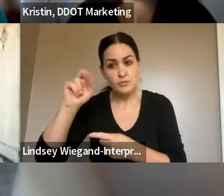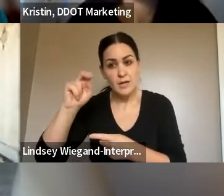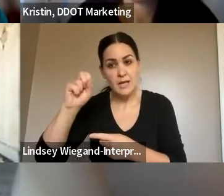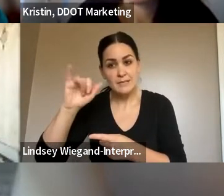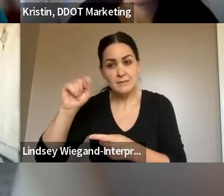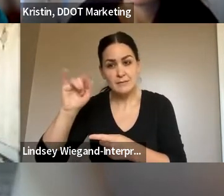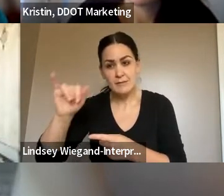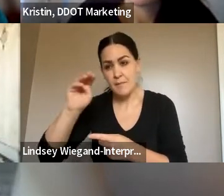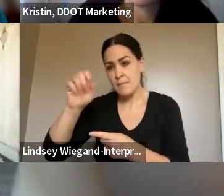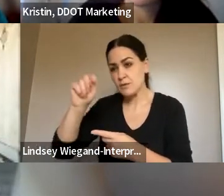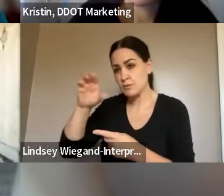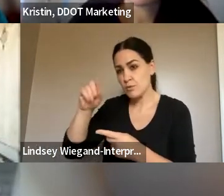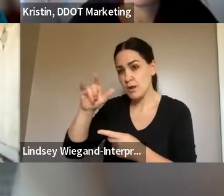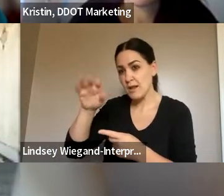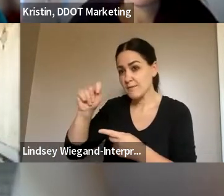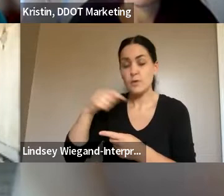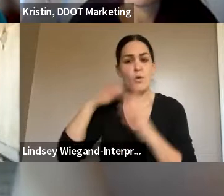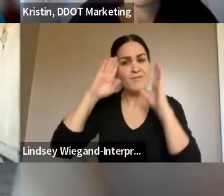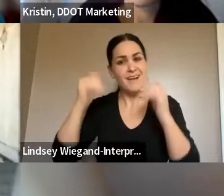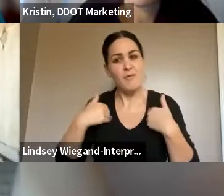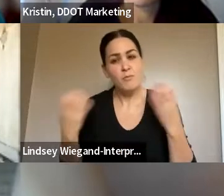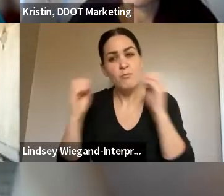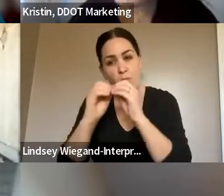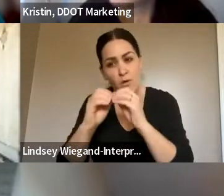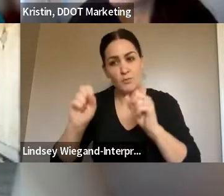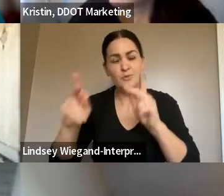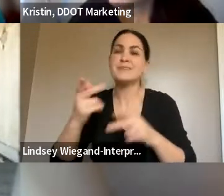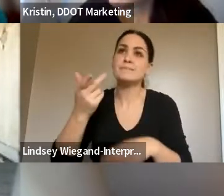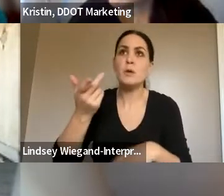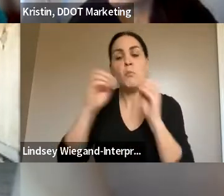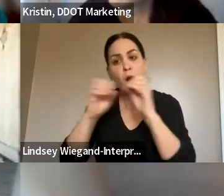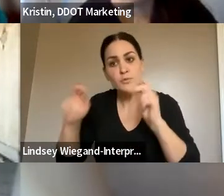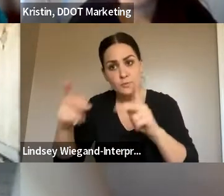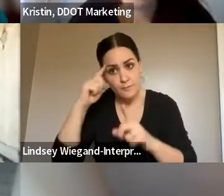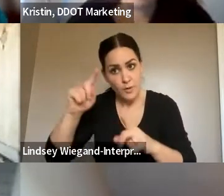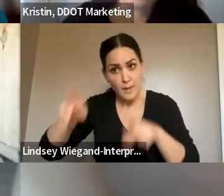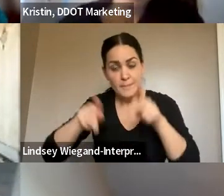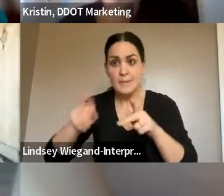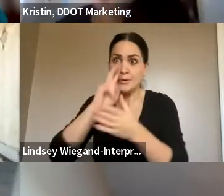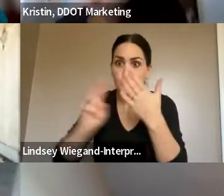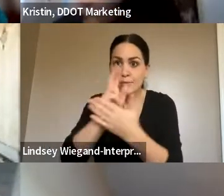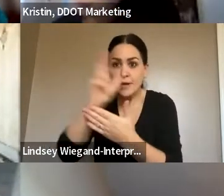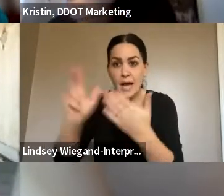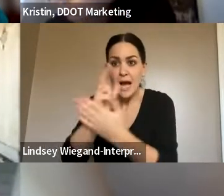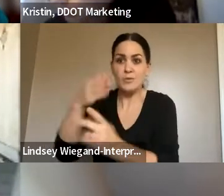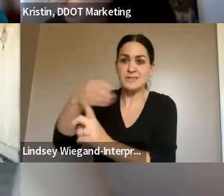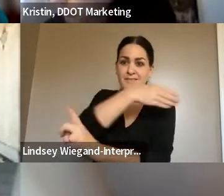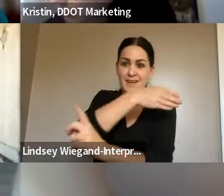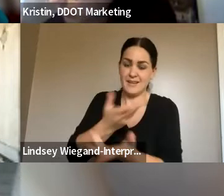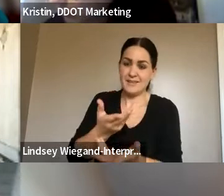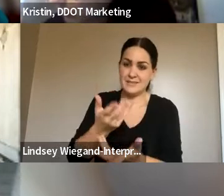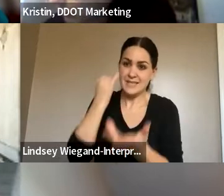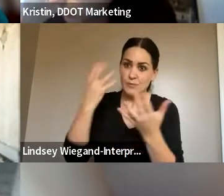be more opportunities. They said opportunity, but more opportunity for folks two or three hours in advance if they want to go